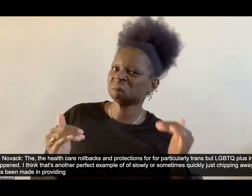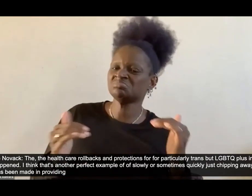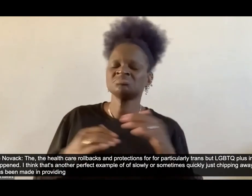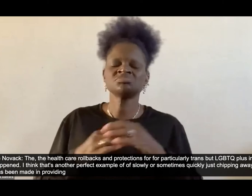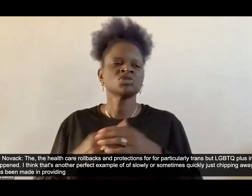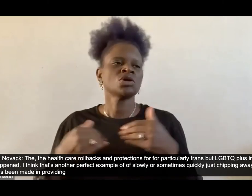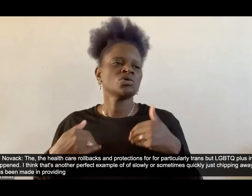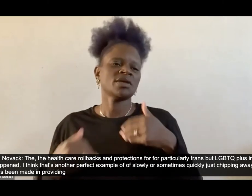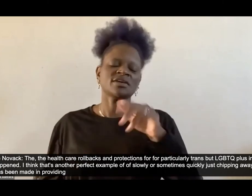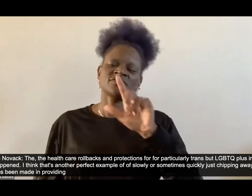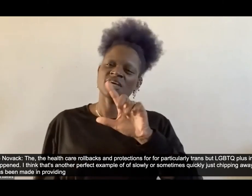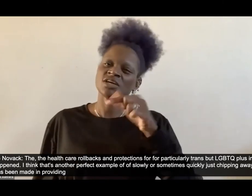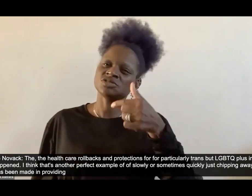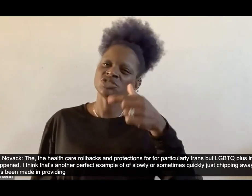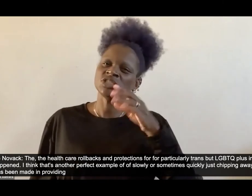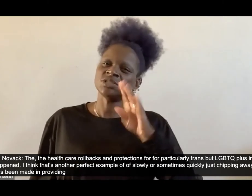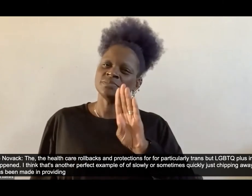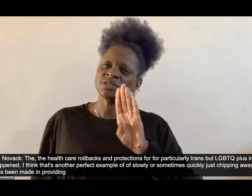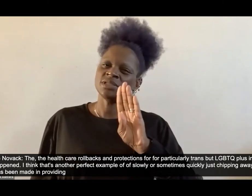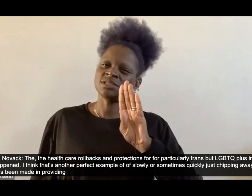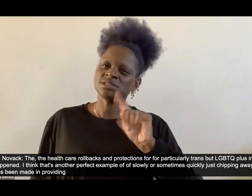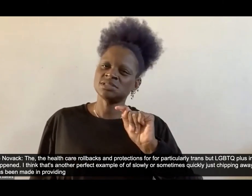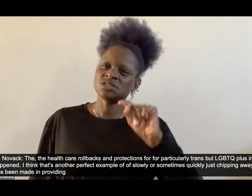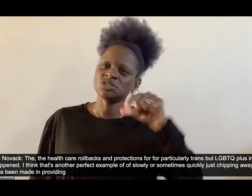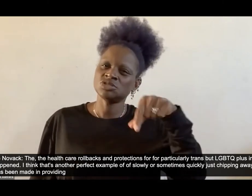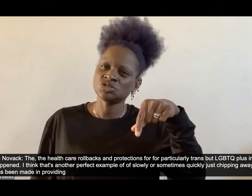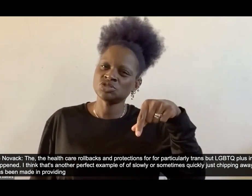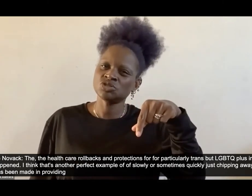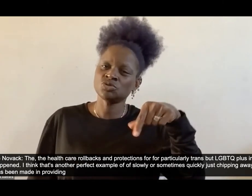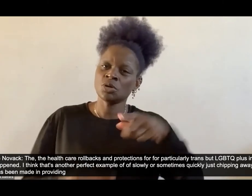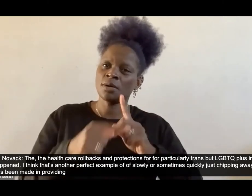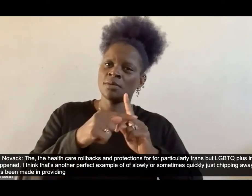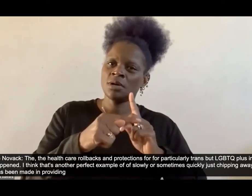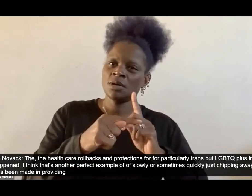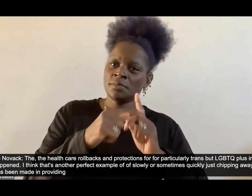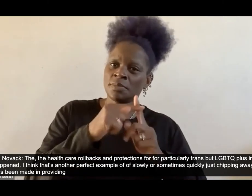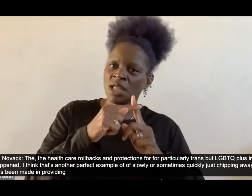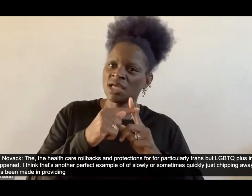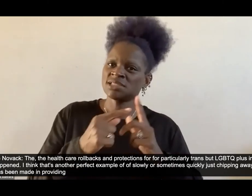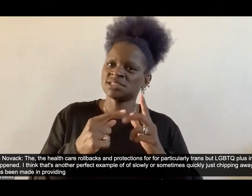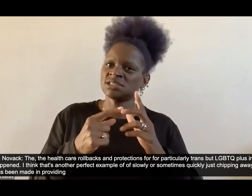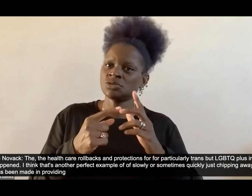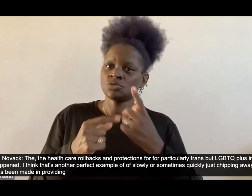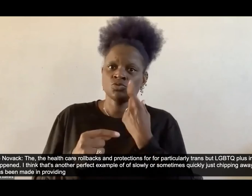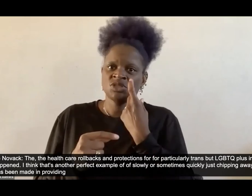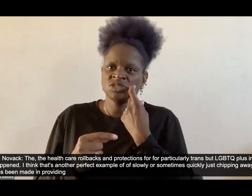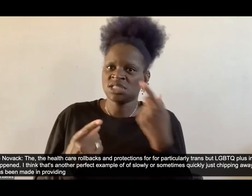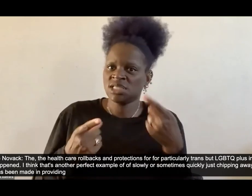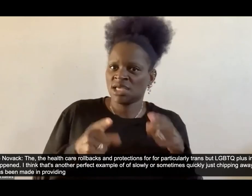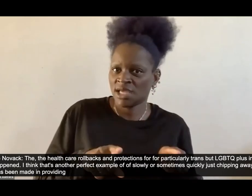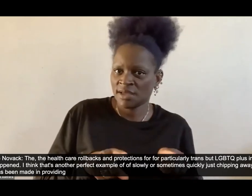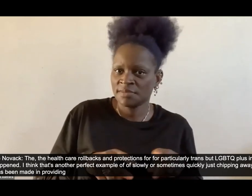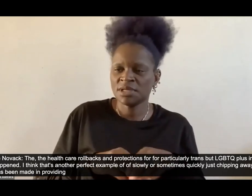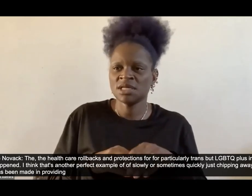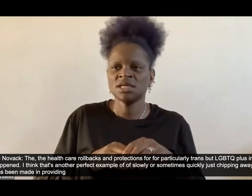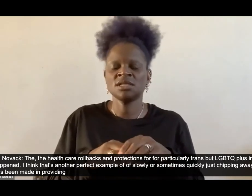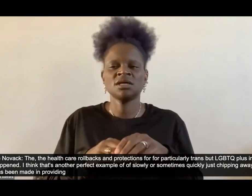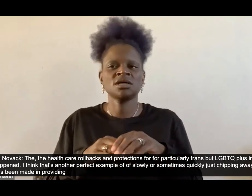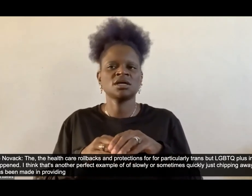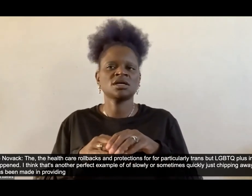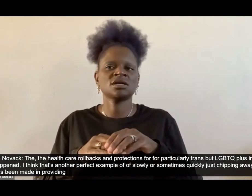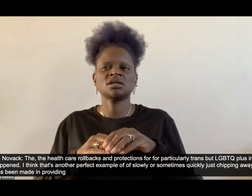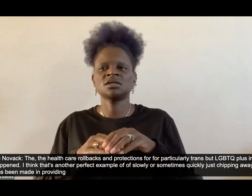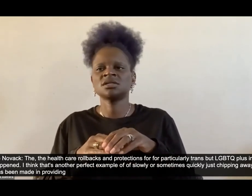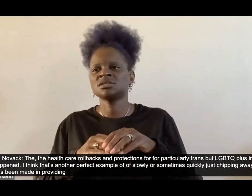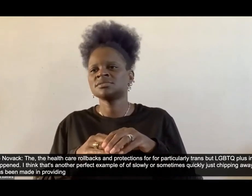lgbtq um plus individuals that just happened i think that's another perfect example um of of slowly or